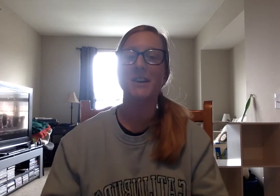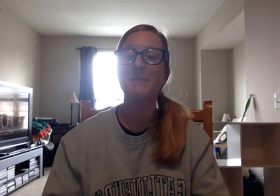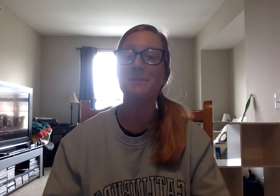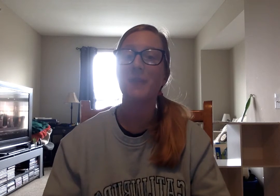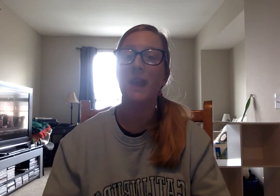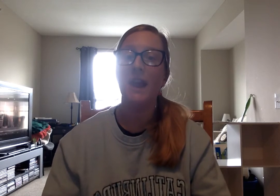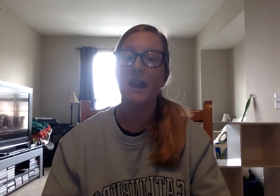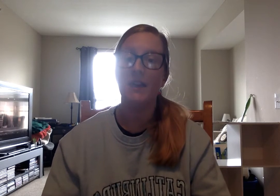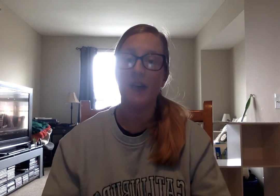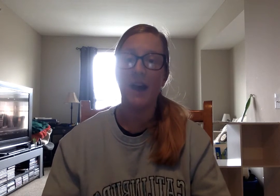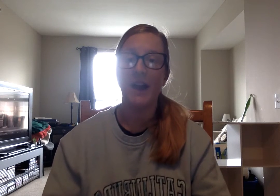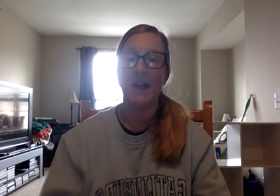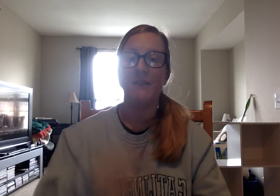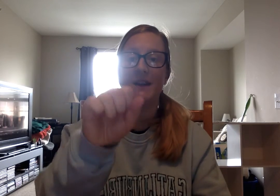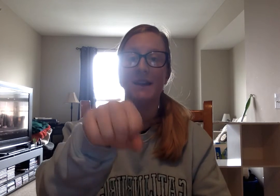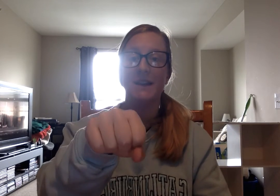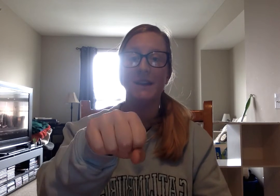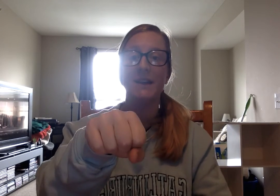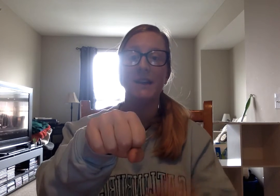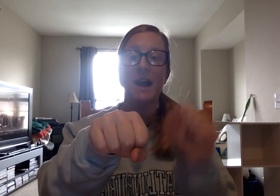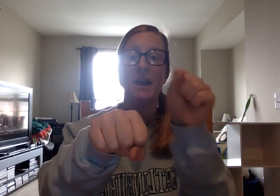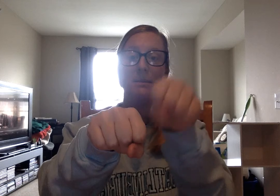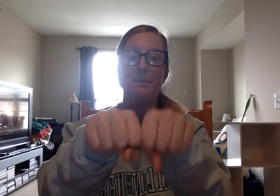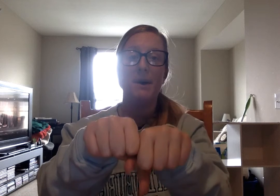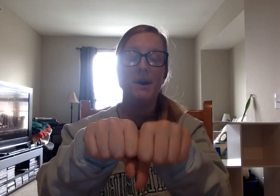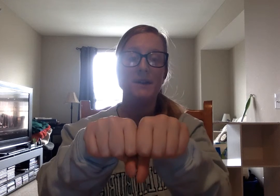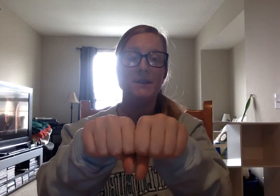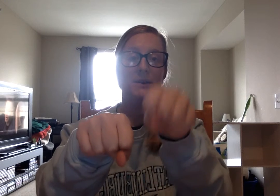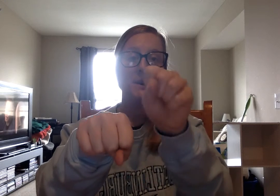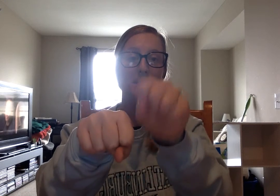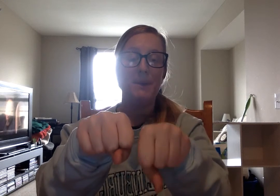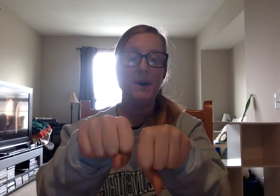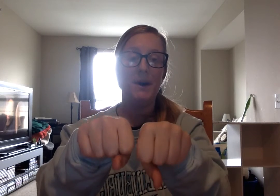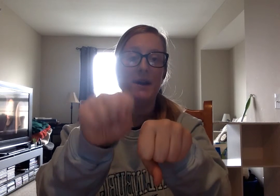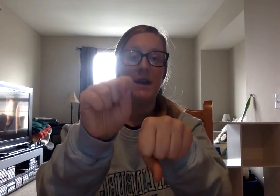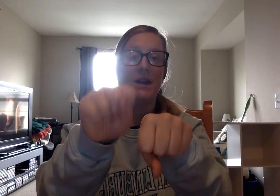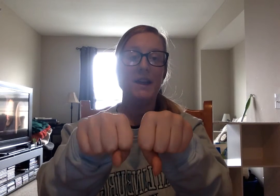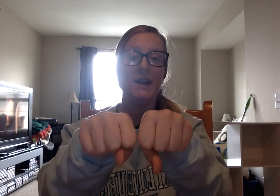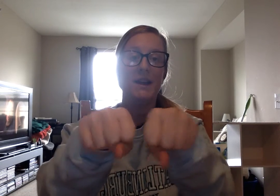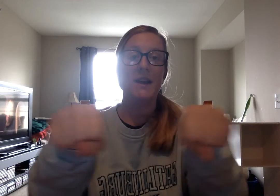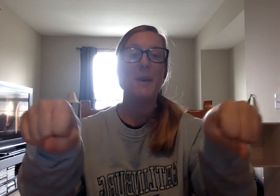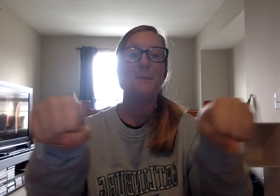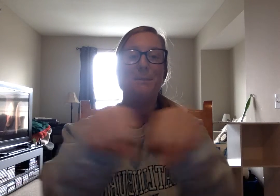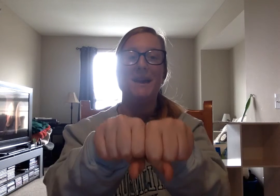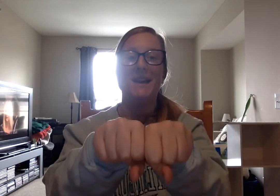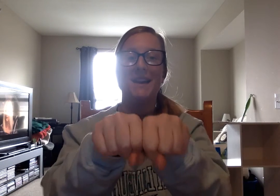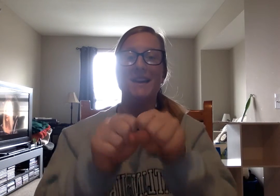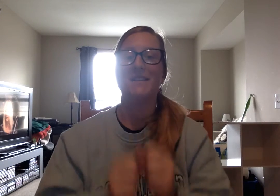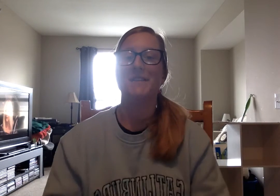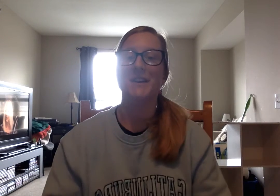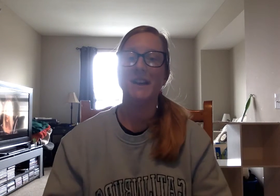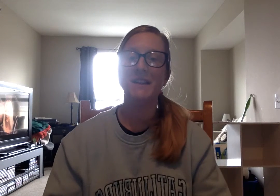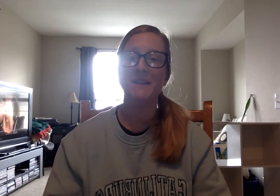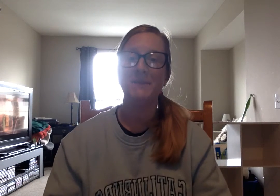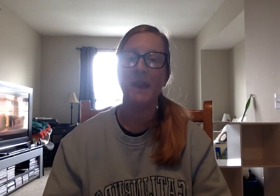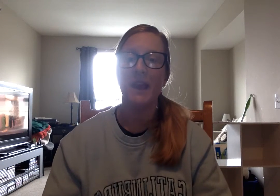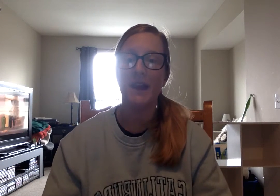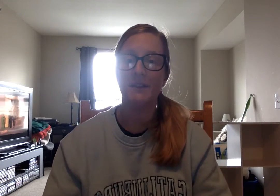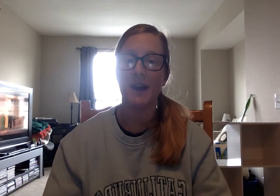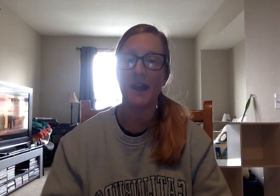good. If I have ig and I add p to it. P. Ig. Pig. Very nice. And if I